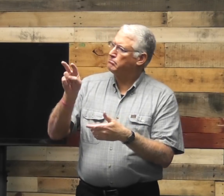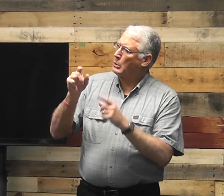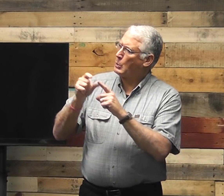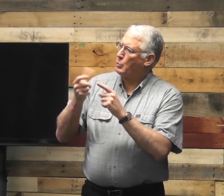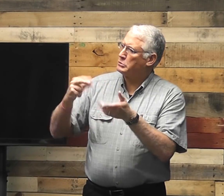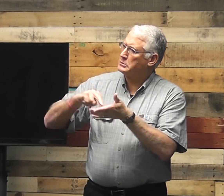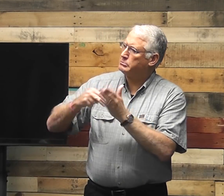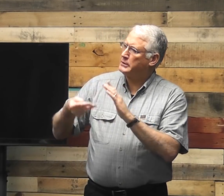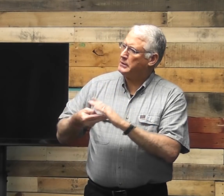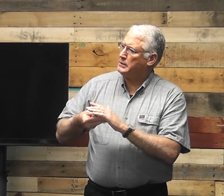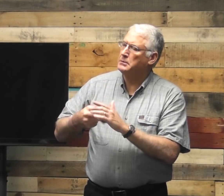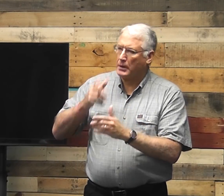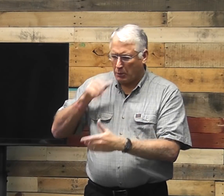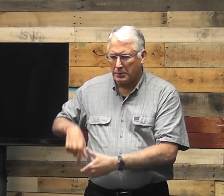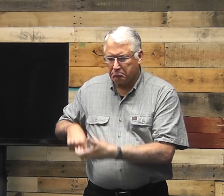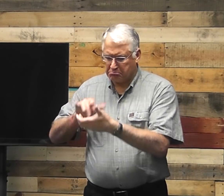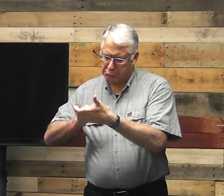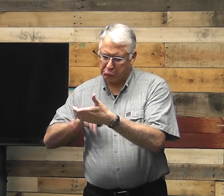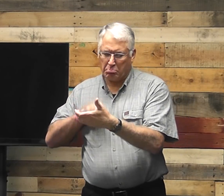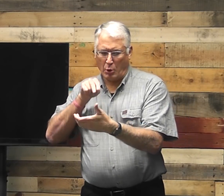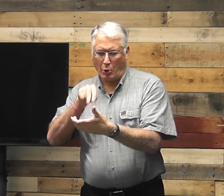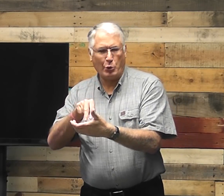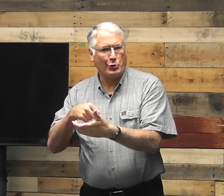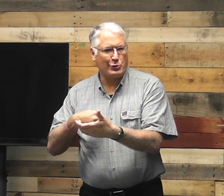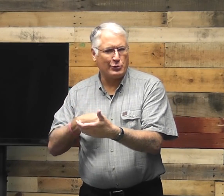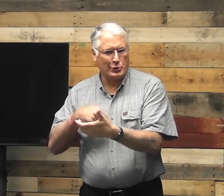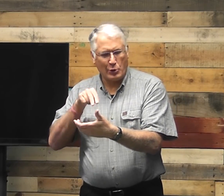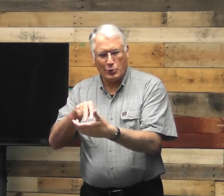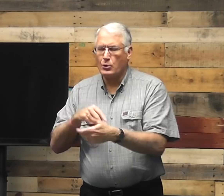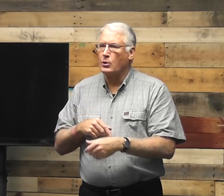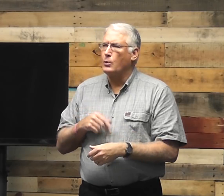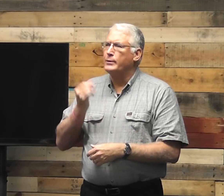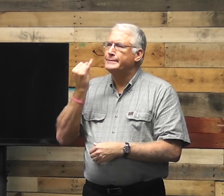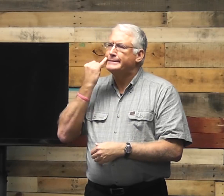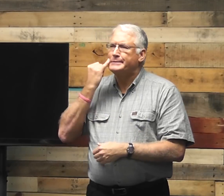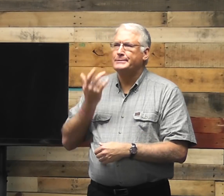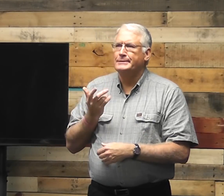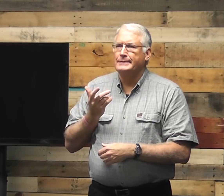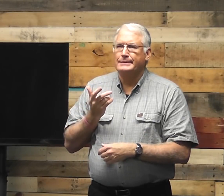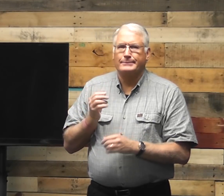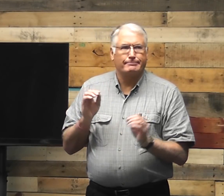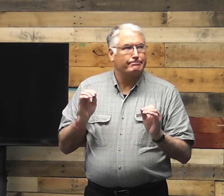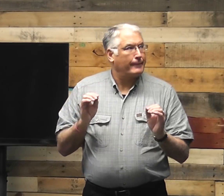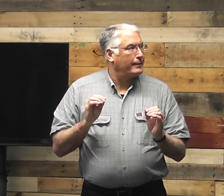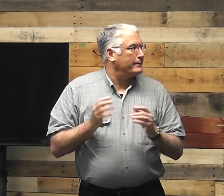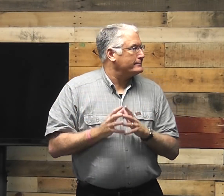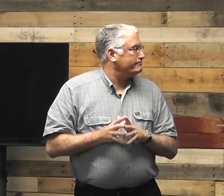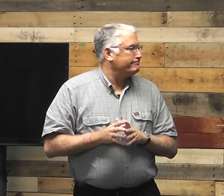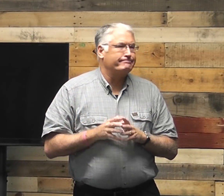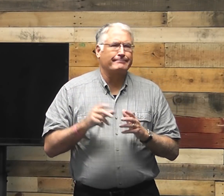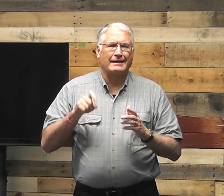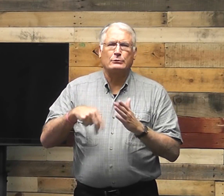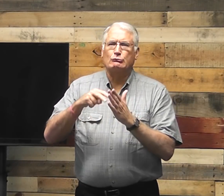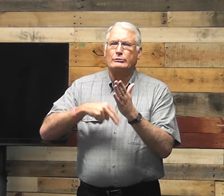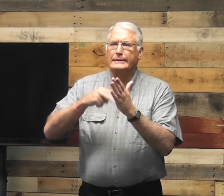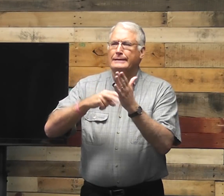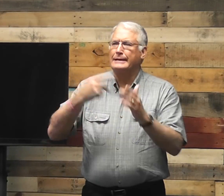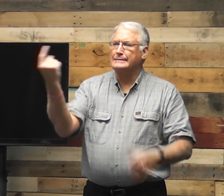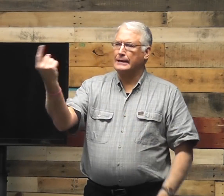see something looking, you know, maybe that word, I'd see on the sign, I'd look it out and look it up. But maybe there wasn't anything